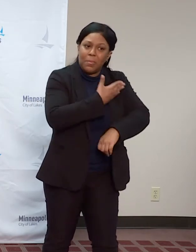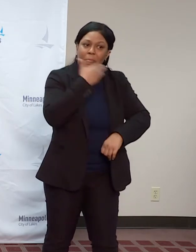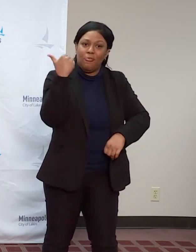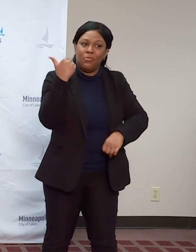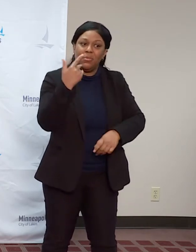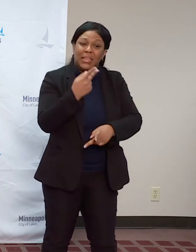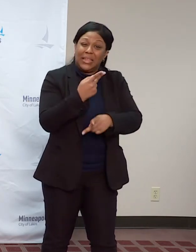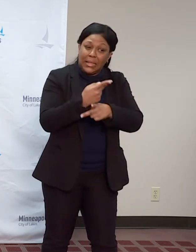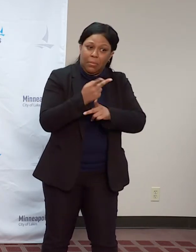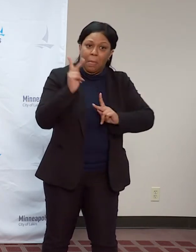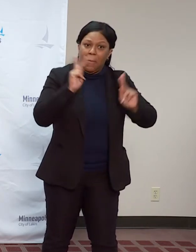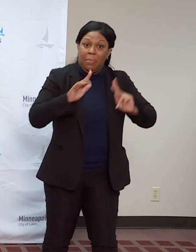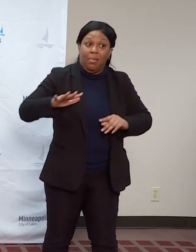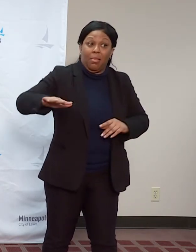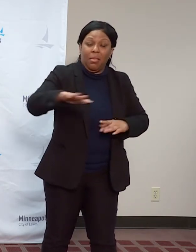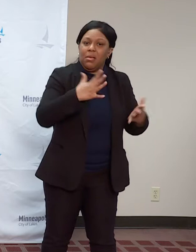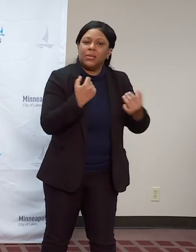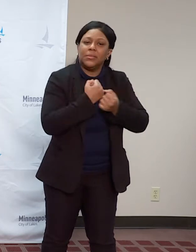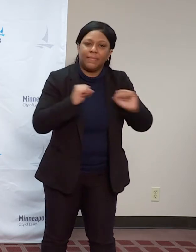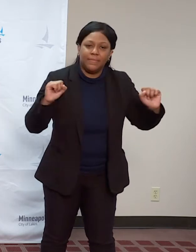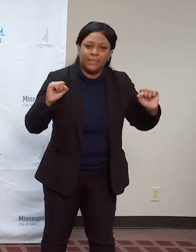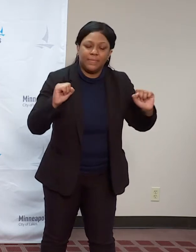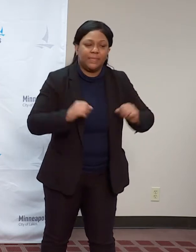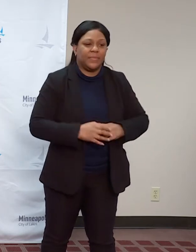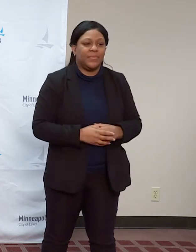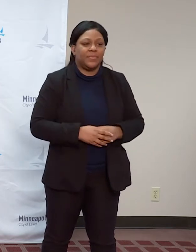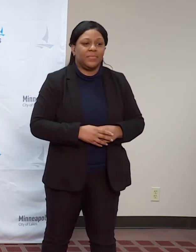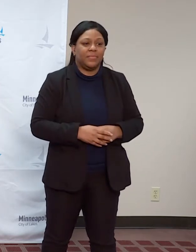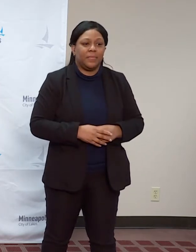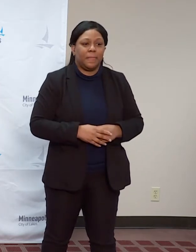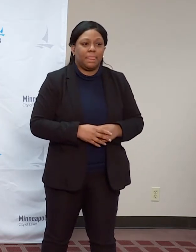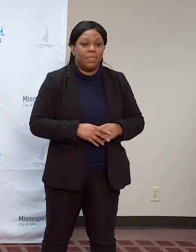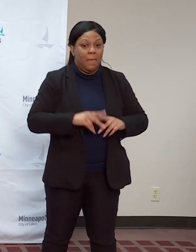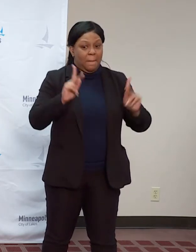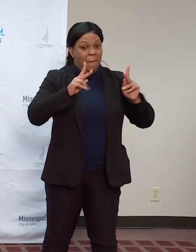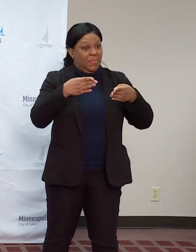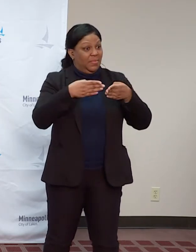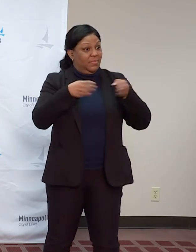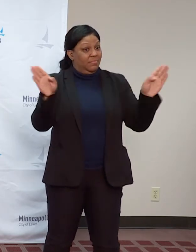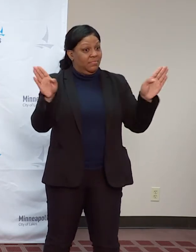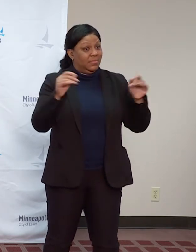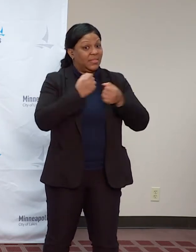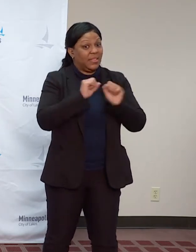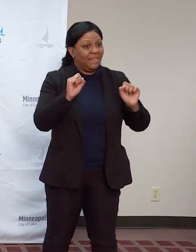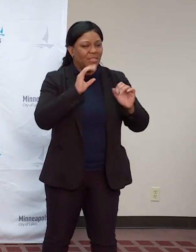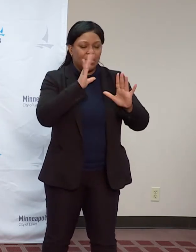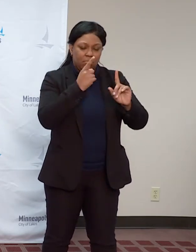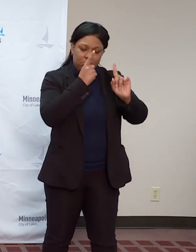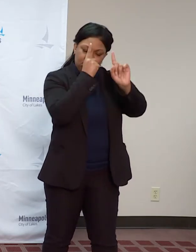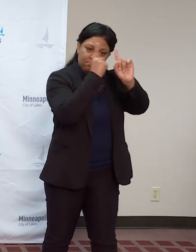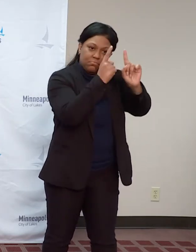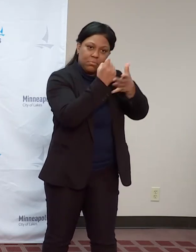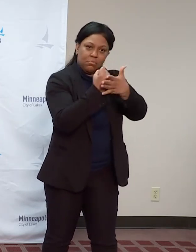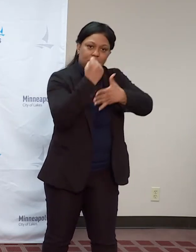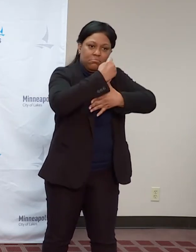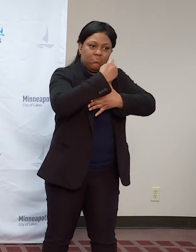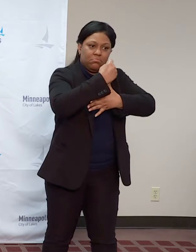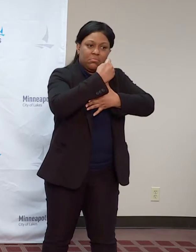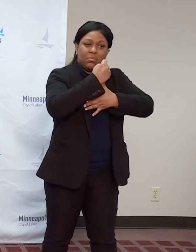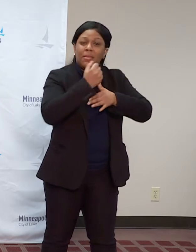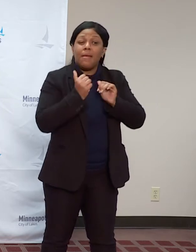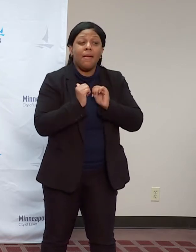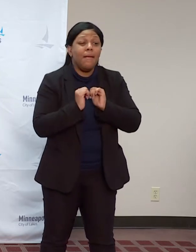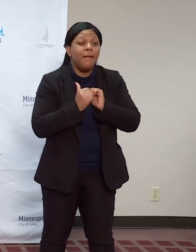Public safety is our number one goal, but safety goes hand in hand with good communication and strong